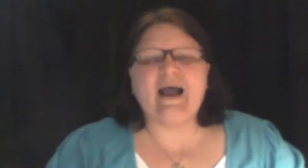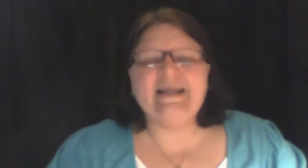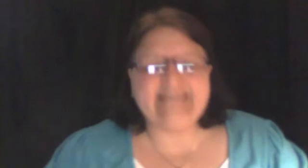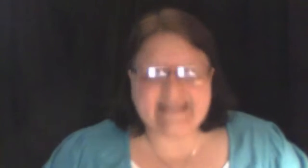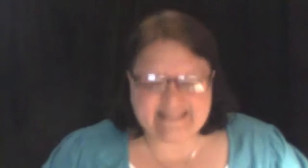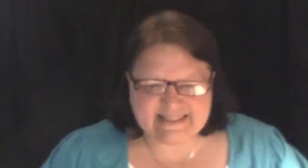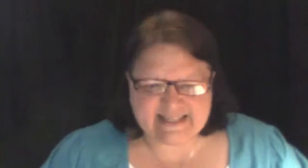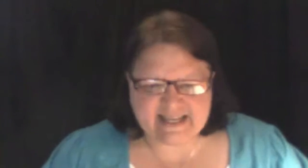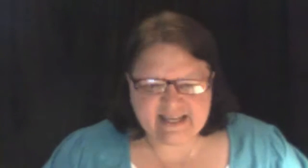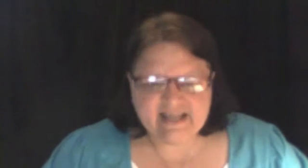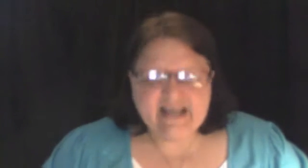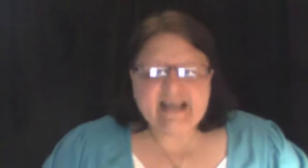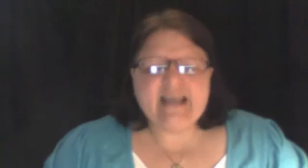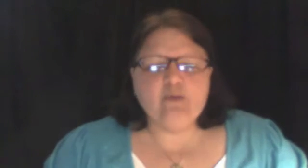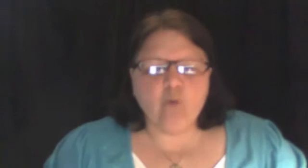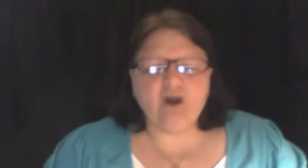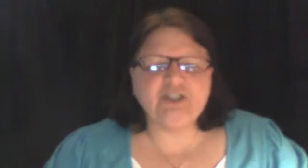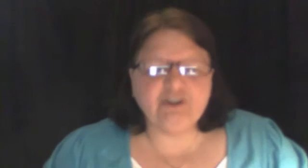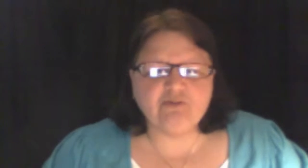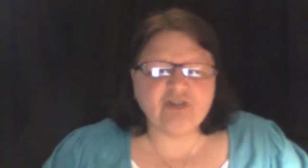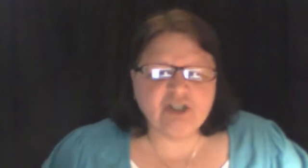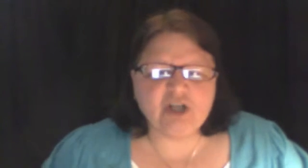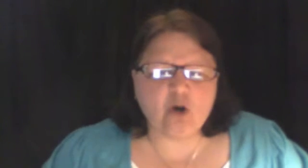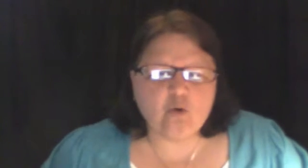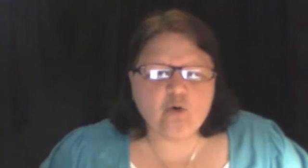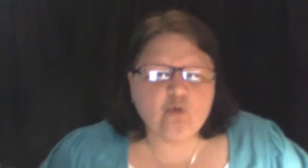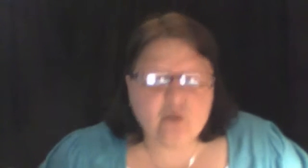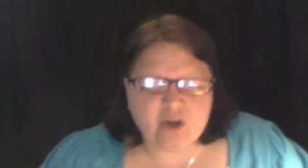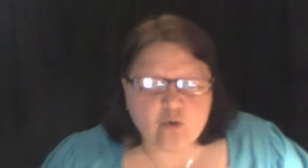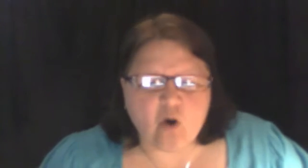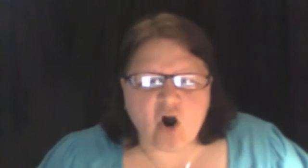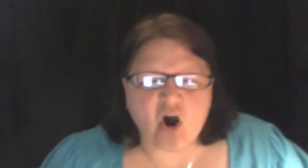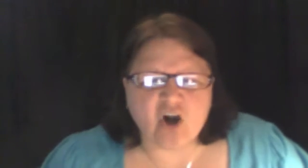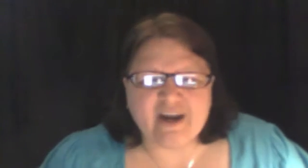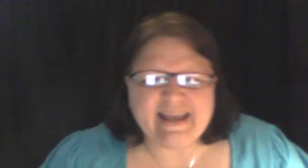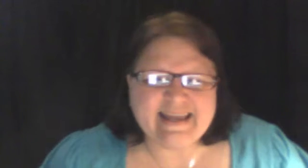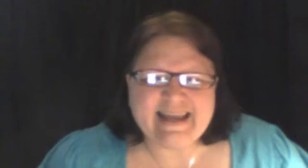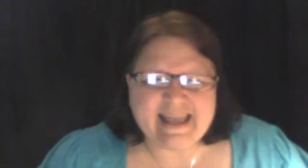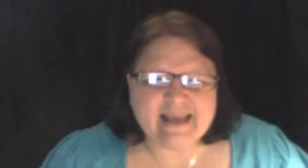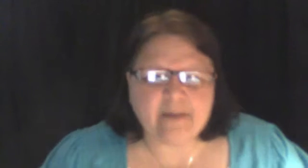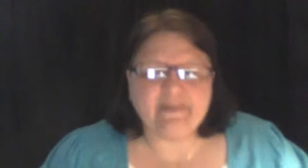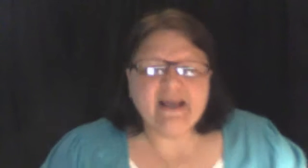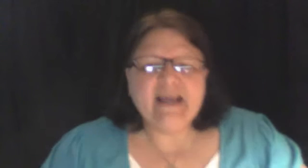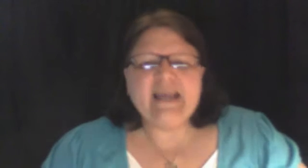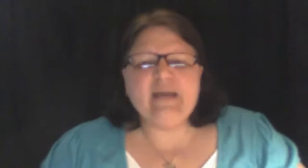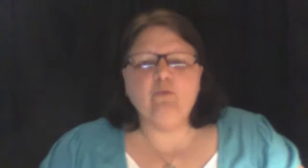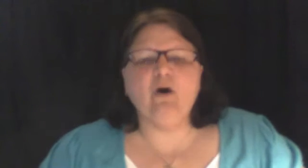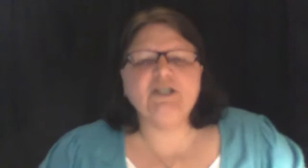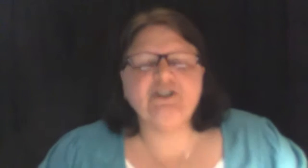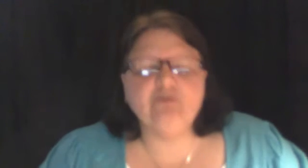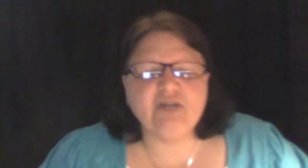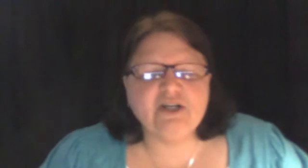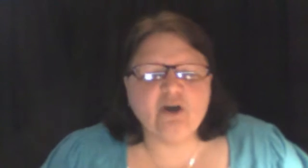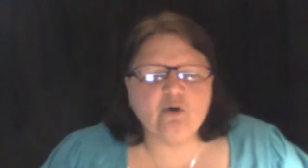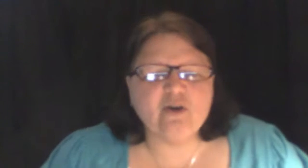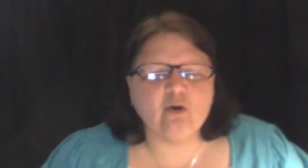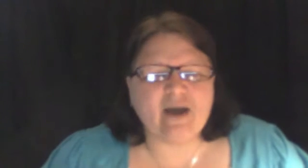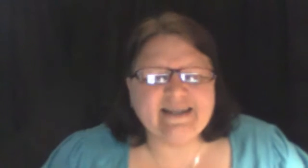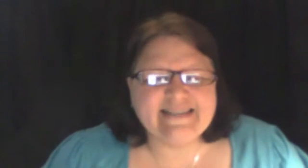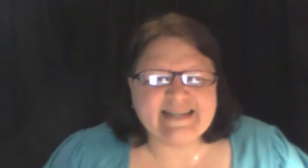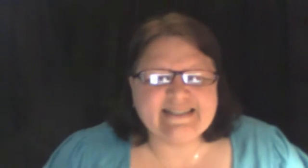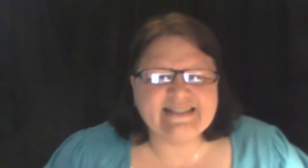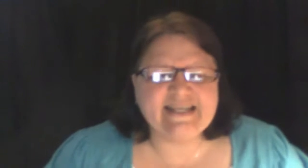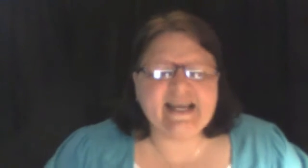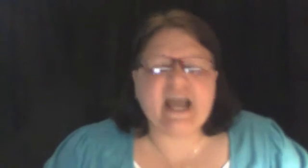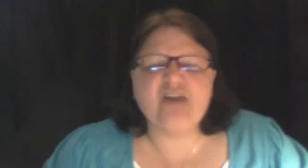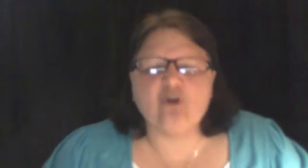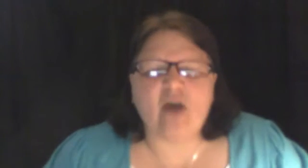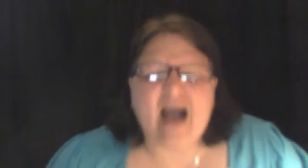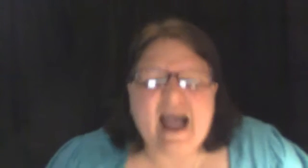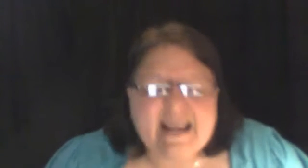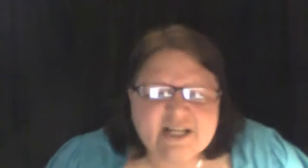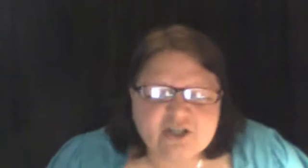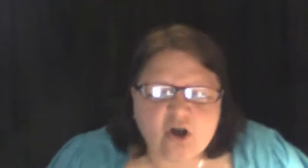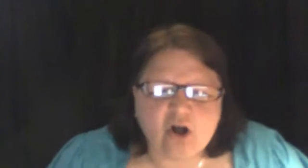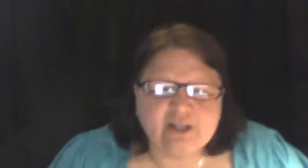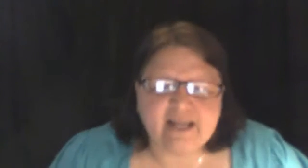identity. He wants you to know who you are in him. He wants you to know your identity and your highest calling.